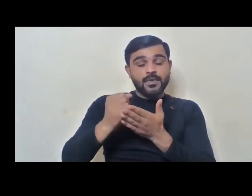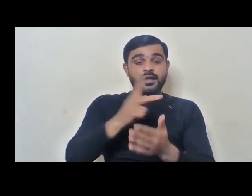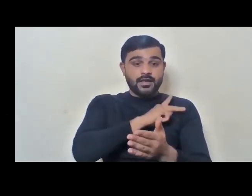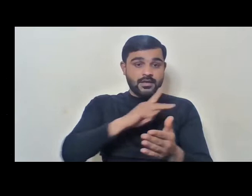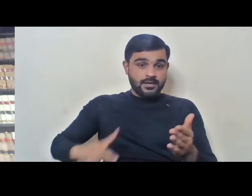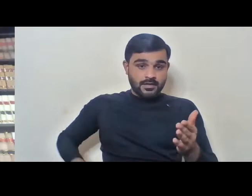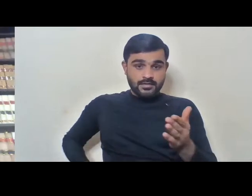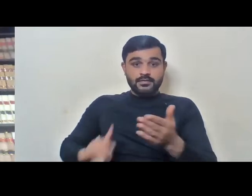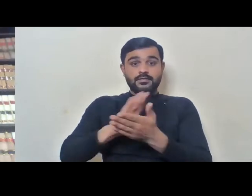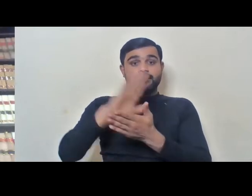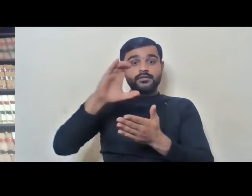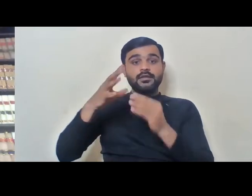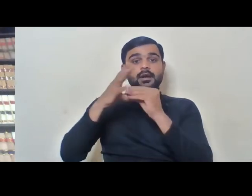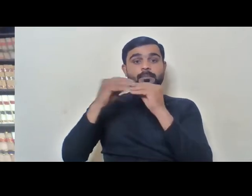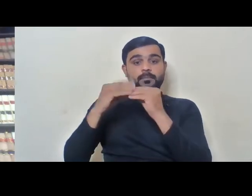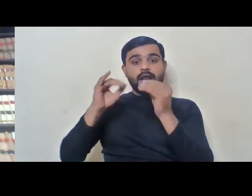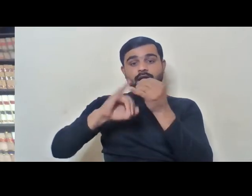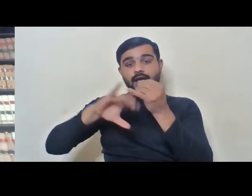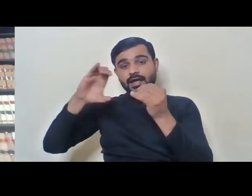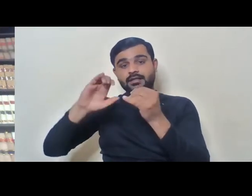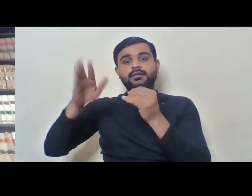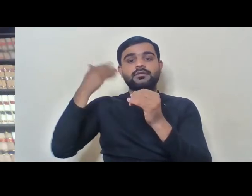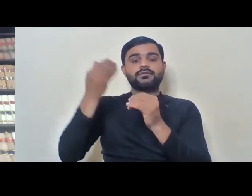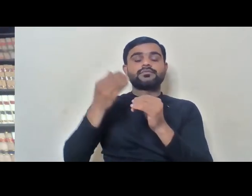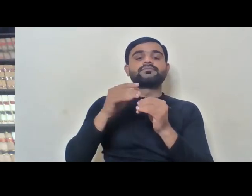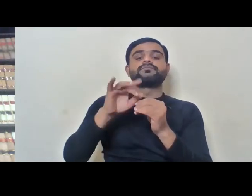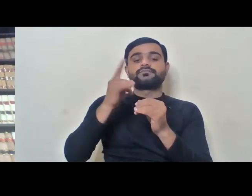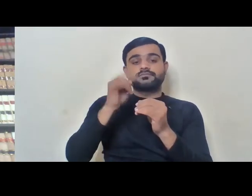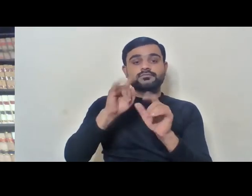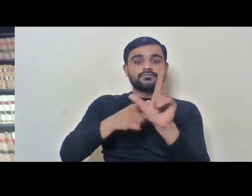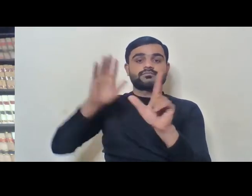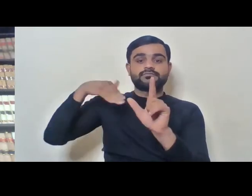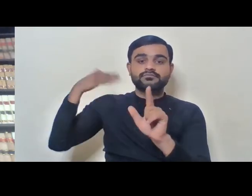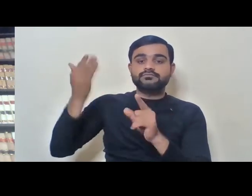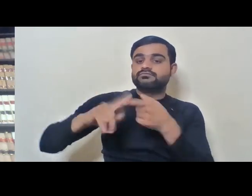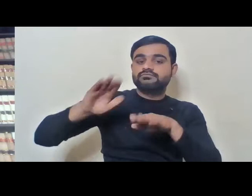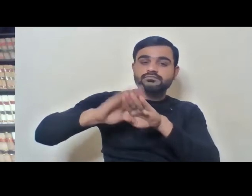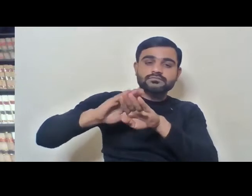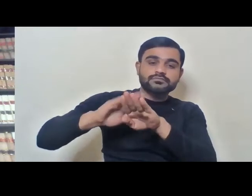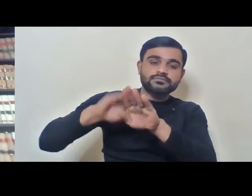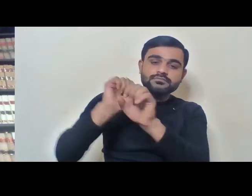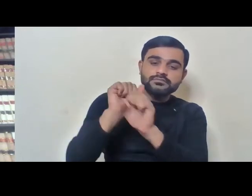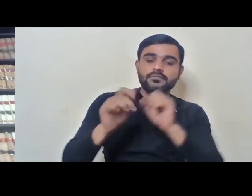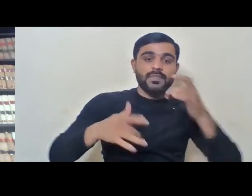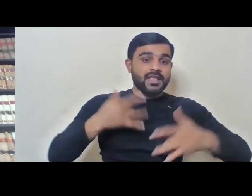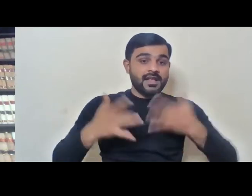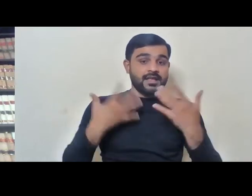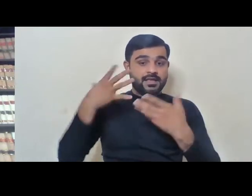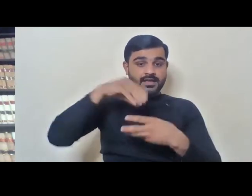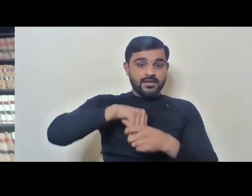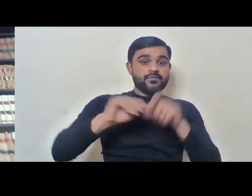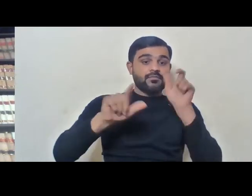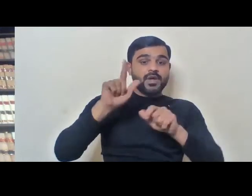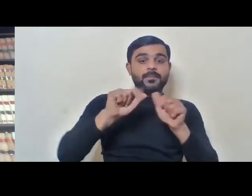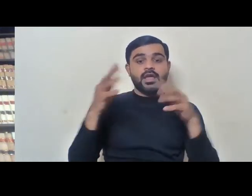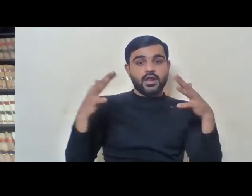Court in Bangalore and Supreme Court since the last 16 years. Her area of expertise and interest includes public interest law,